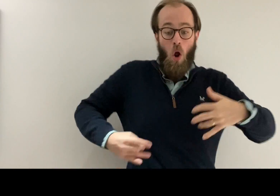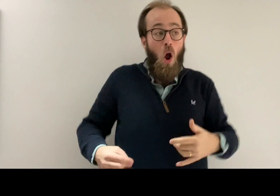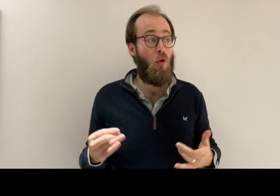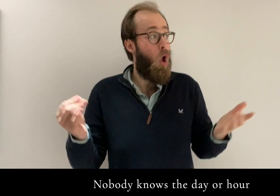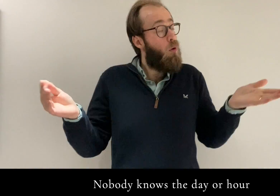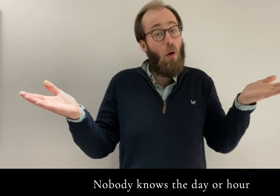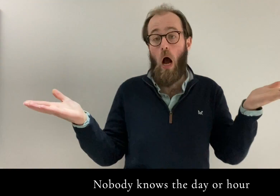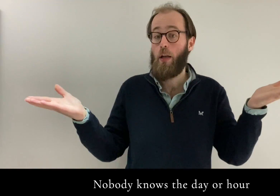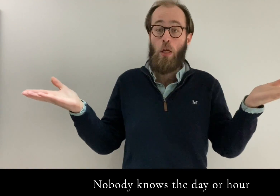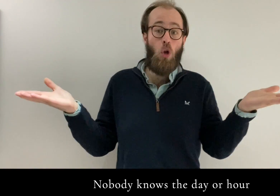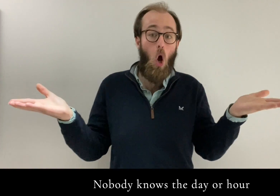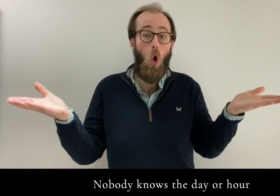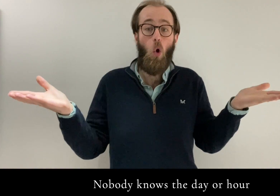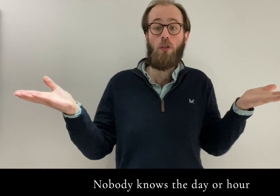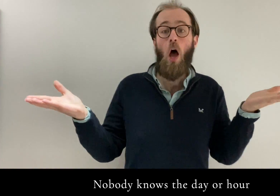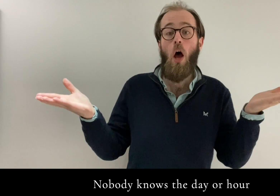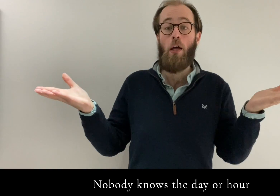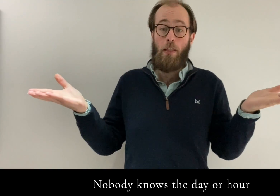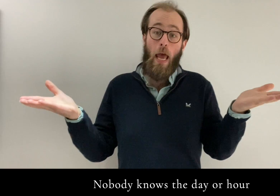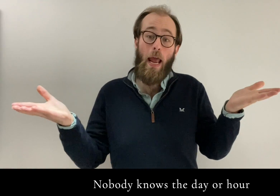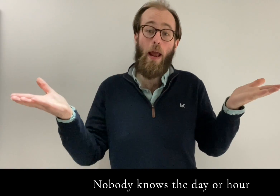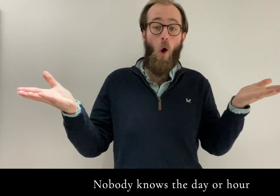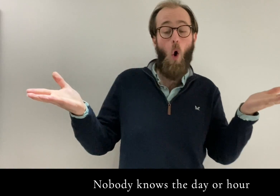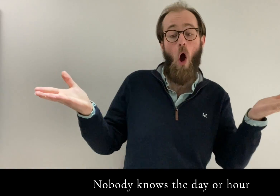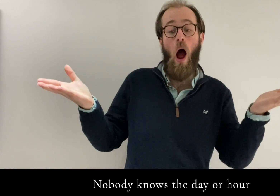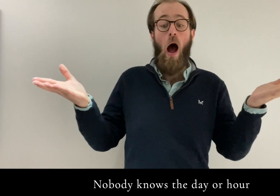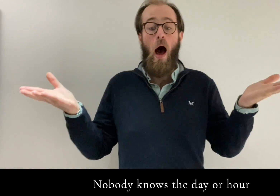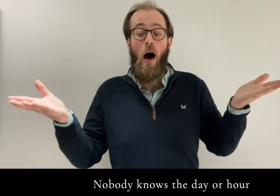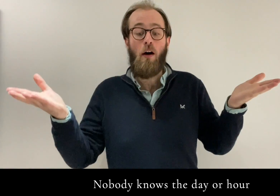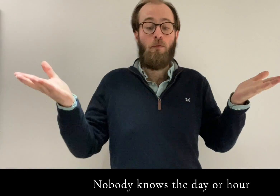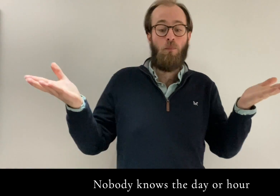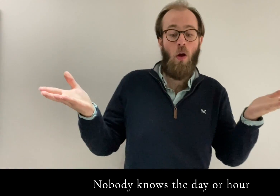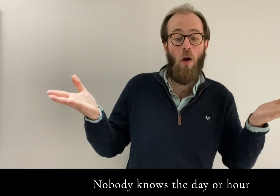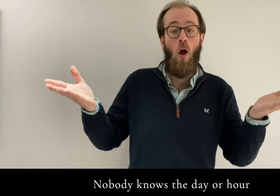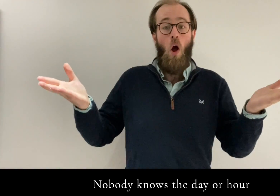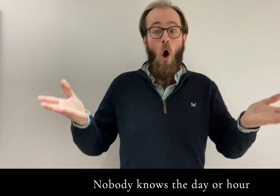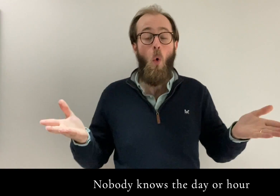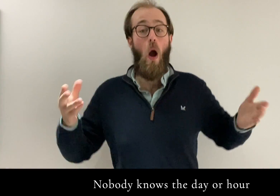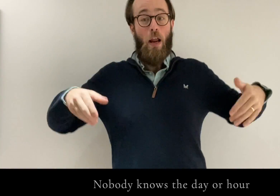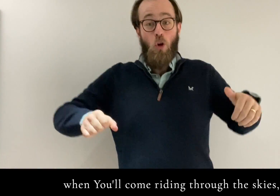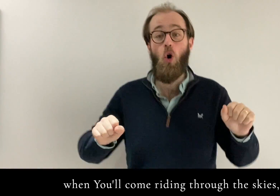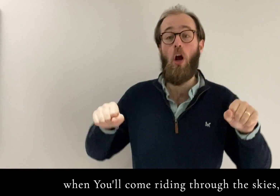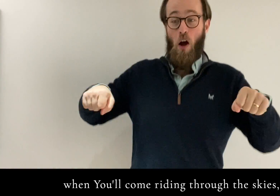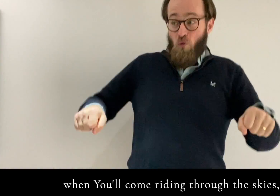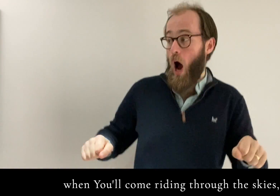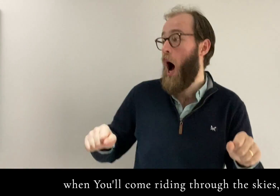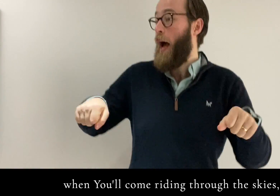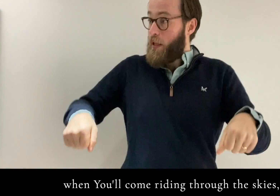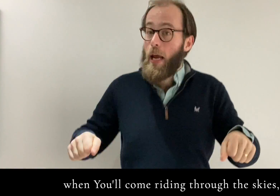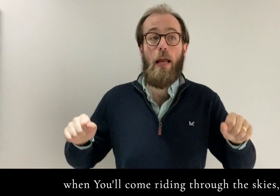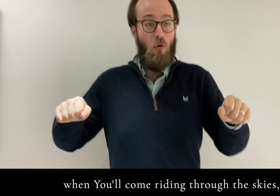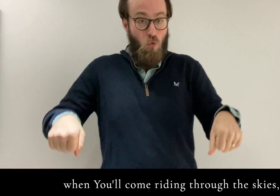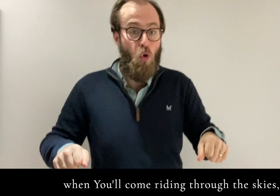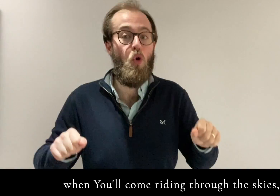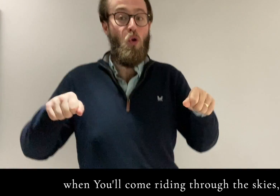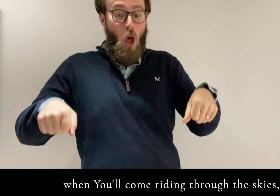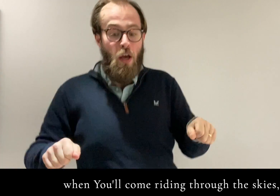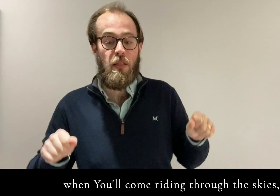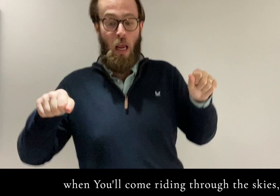Nobody knows the day or hour When you'll come riding through the